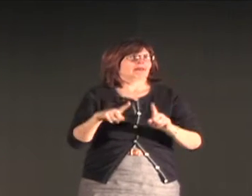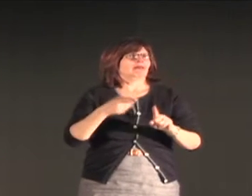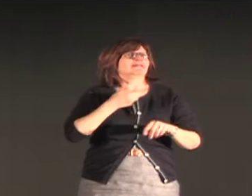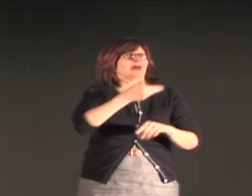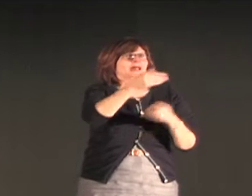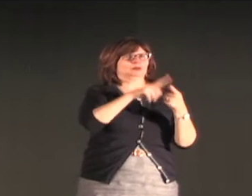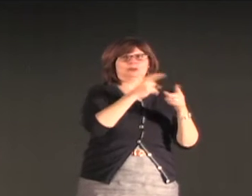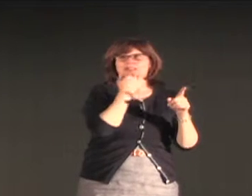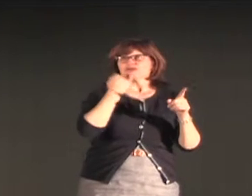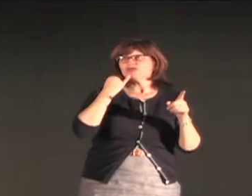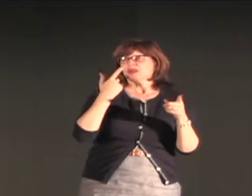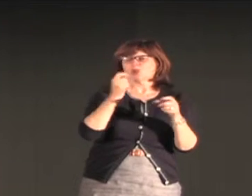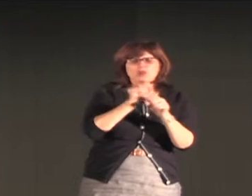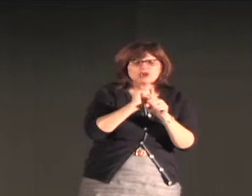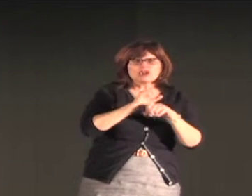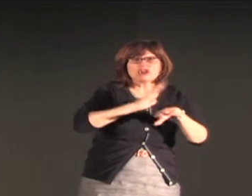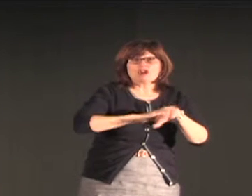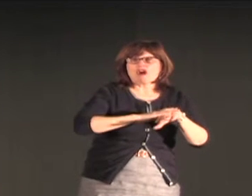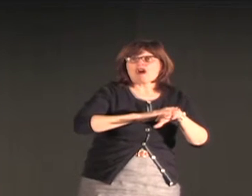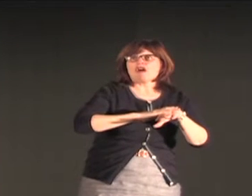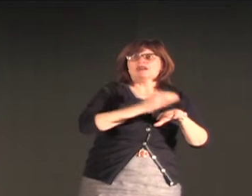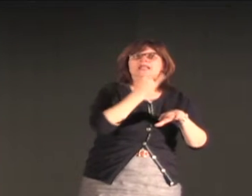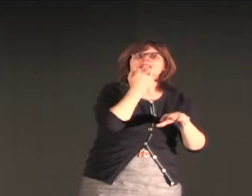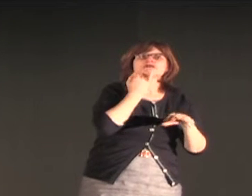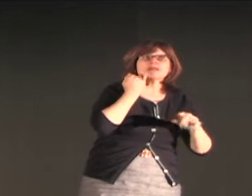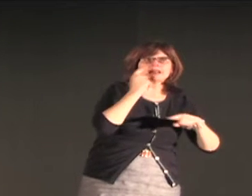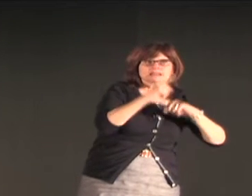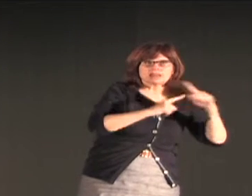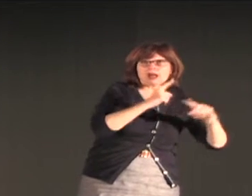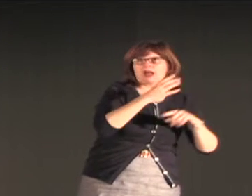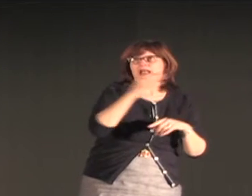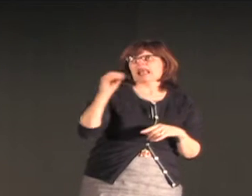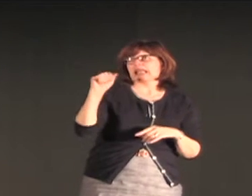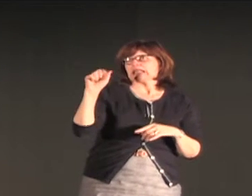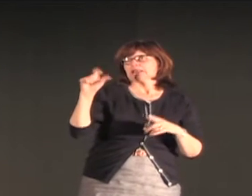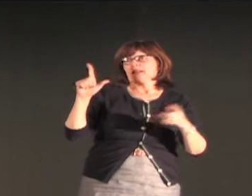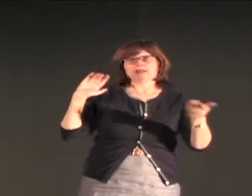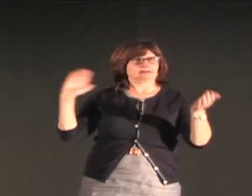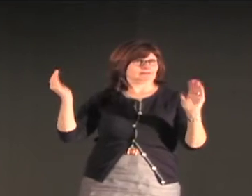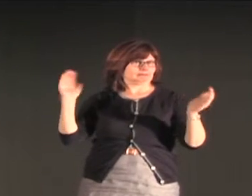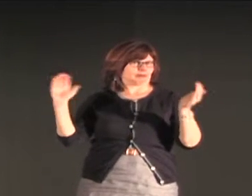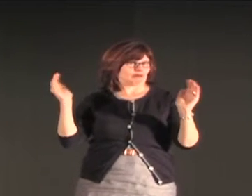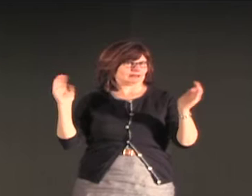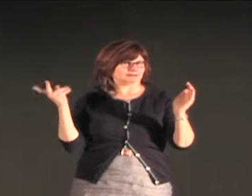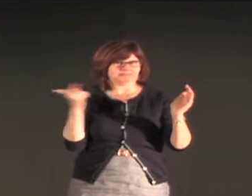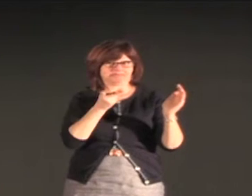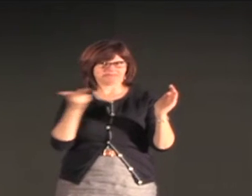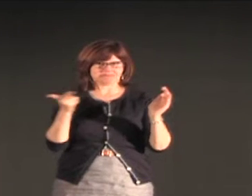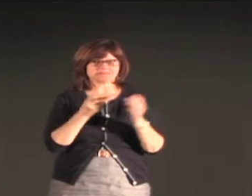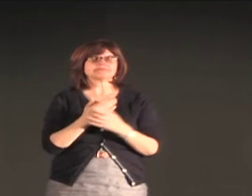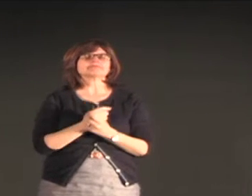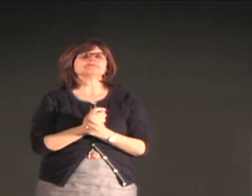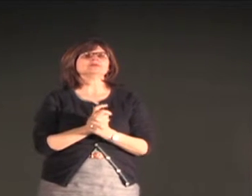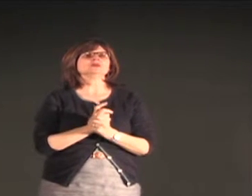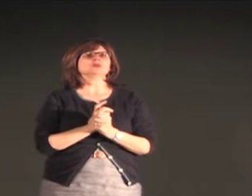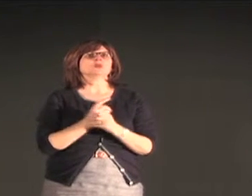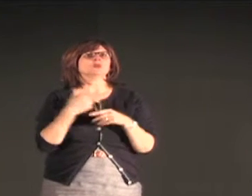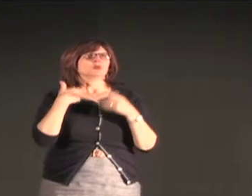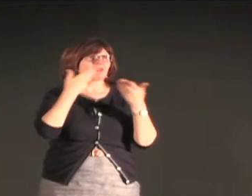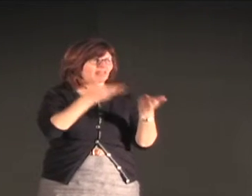When I heard about this, when I initially heard about this village, I was going